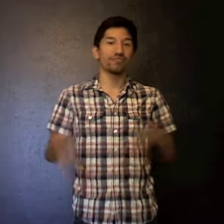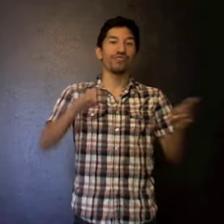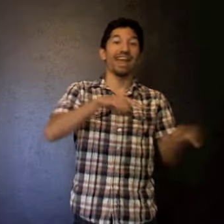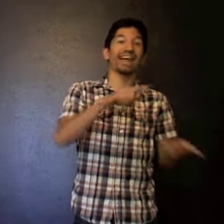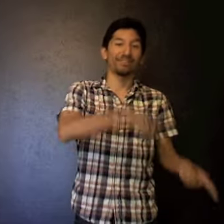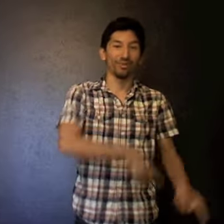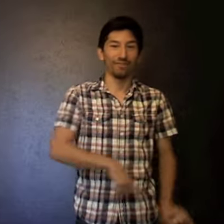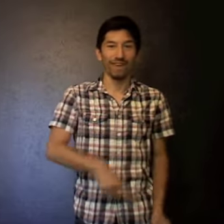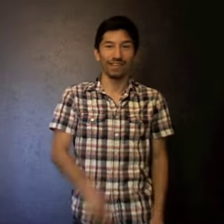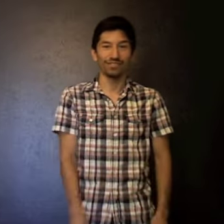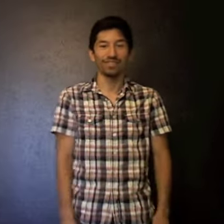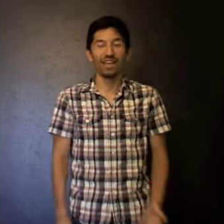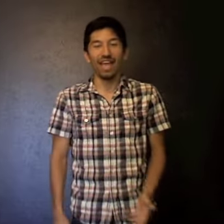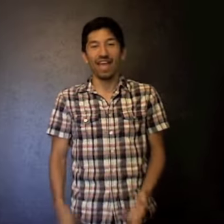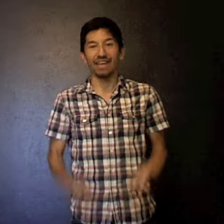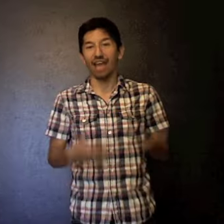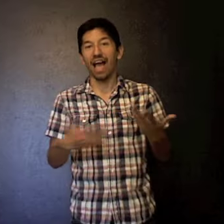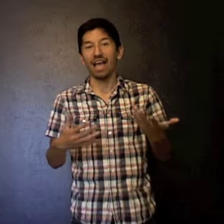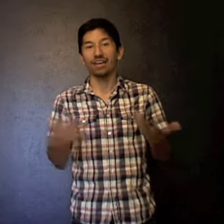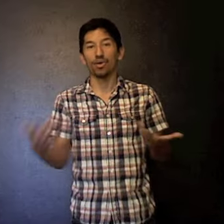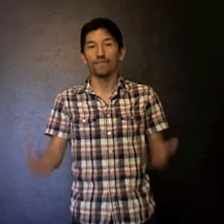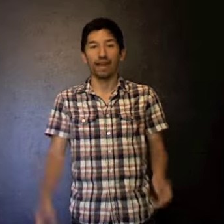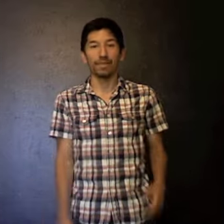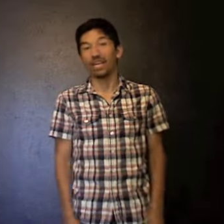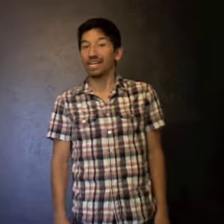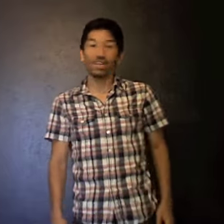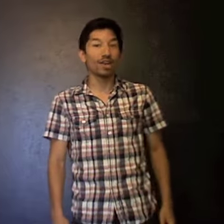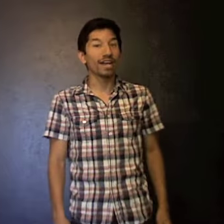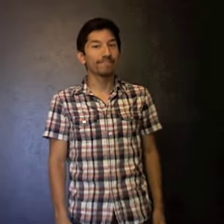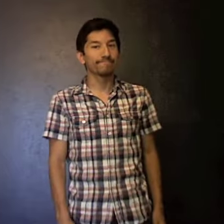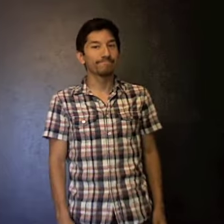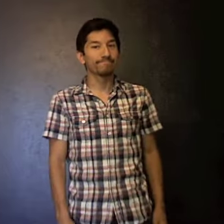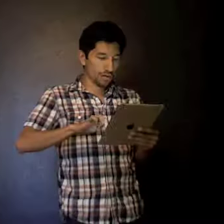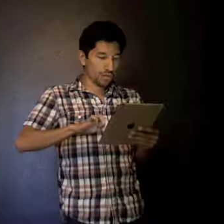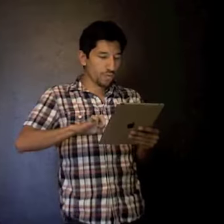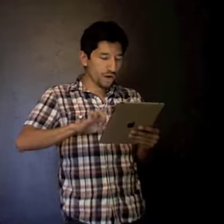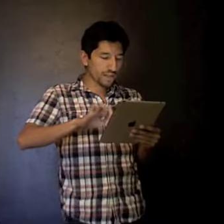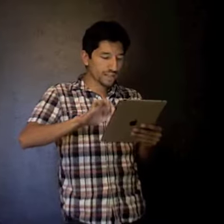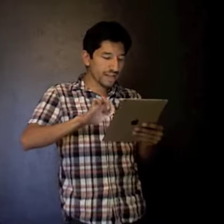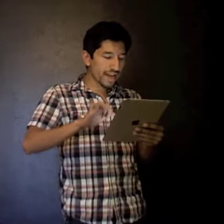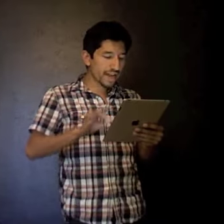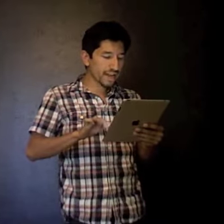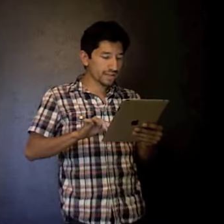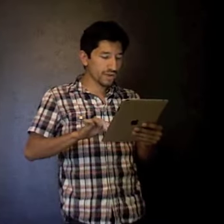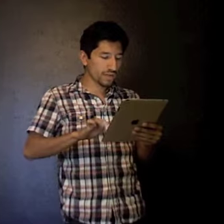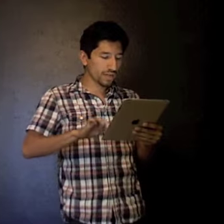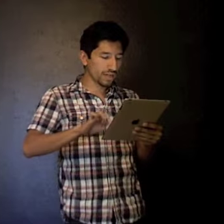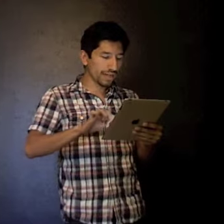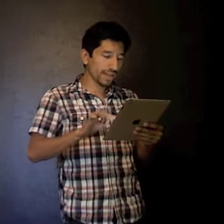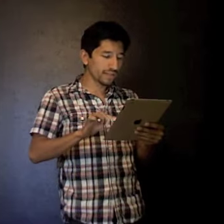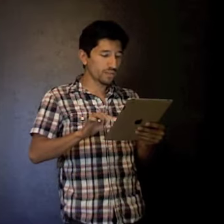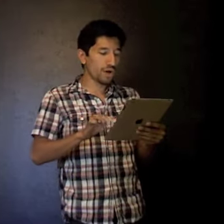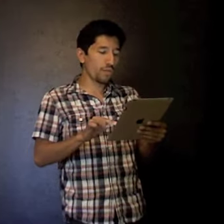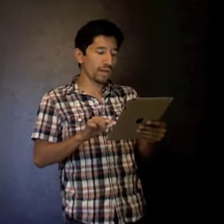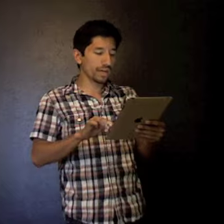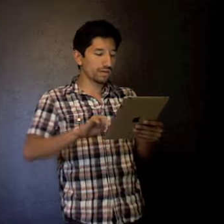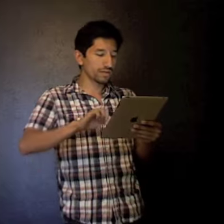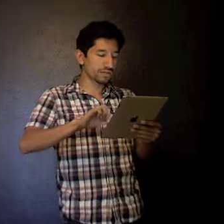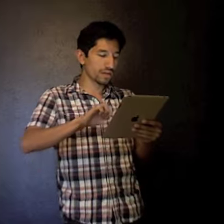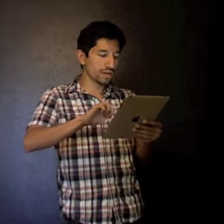the actual finals, and I know if I'm an idiot or not. What is next on the list? What are we going to talk